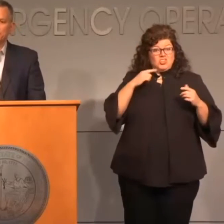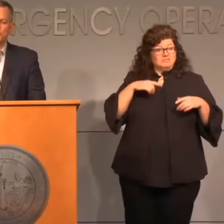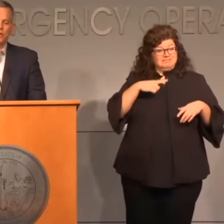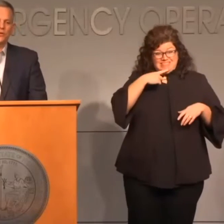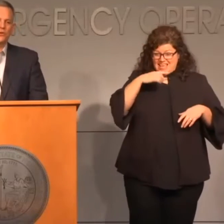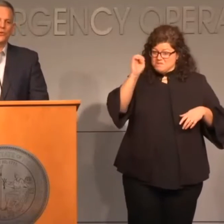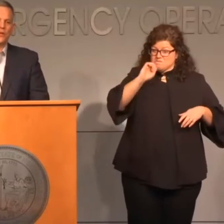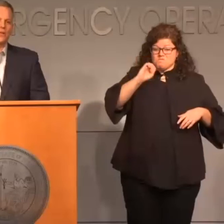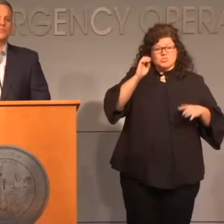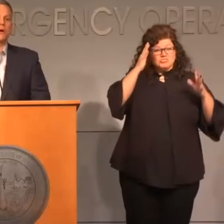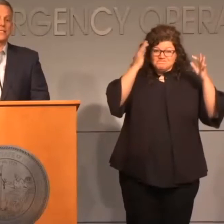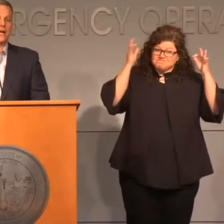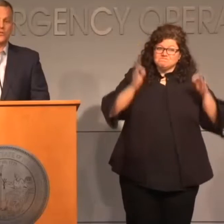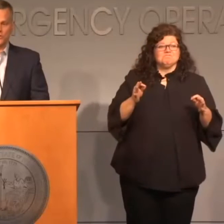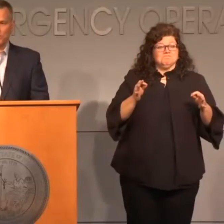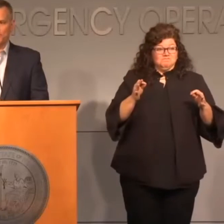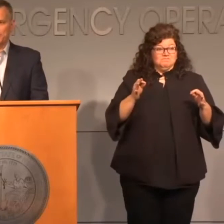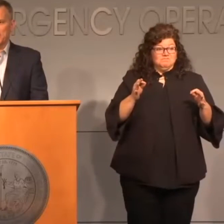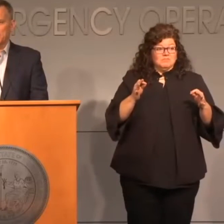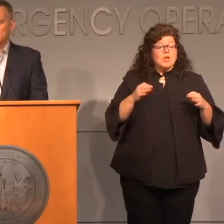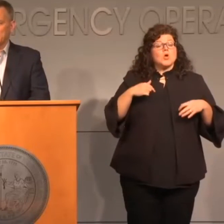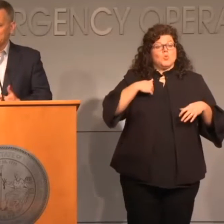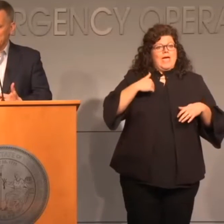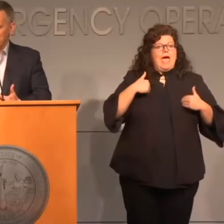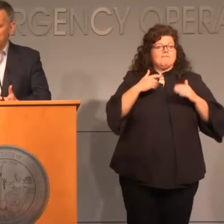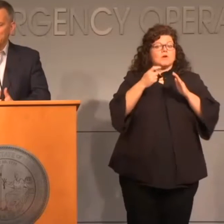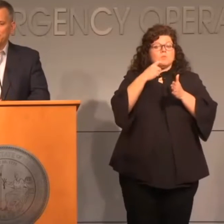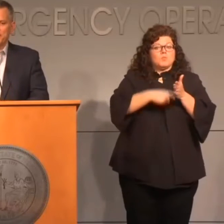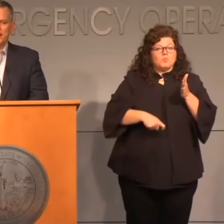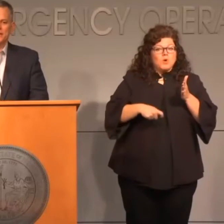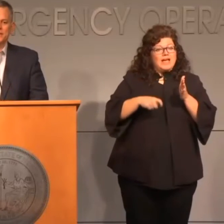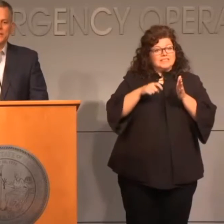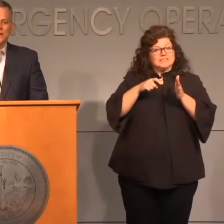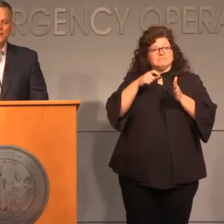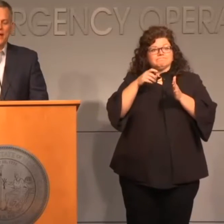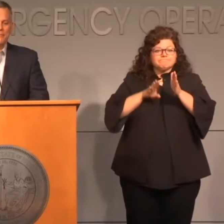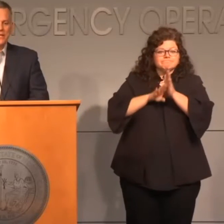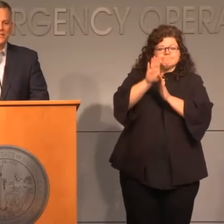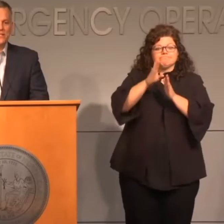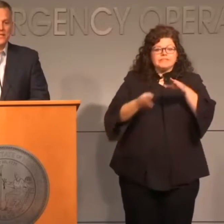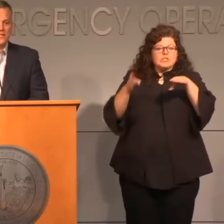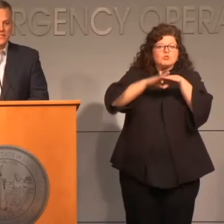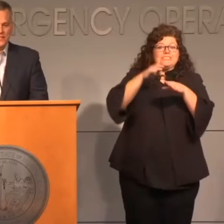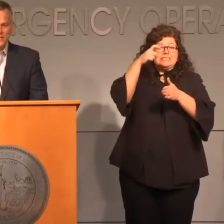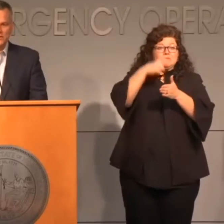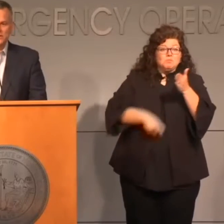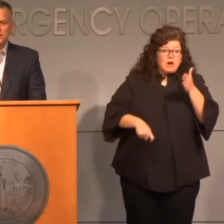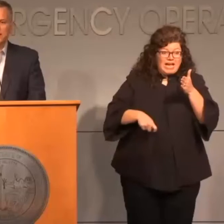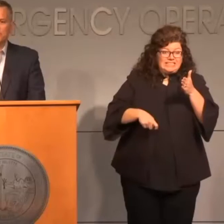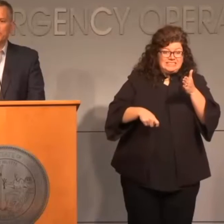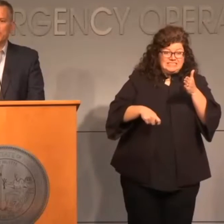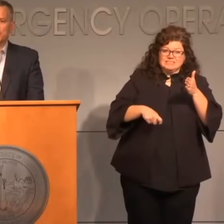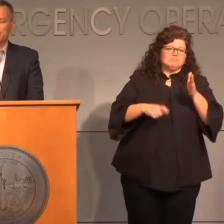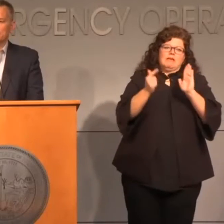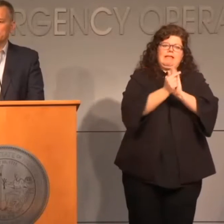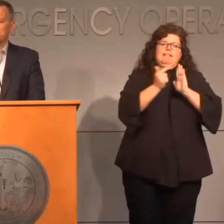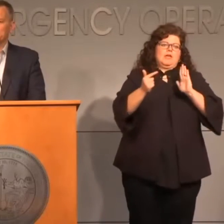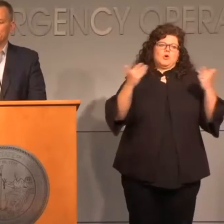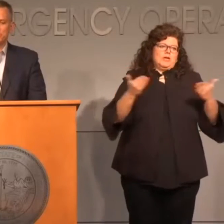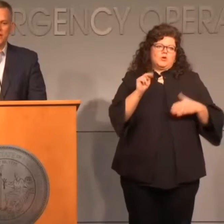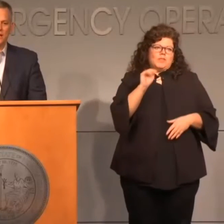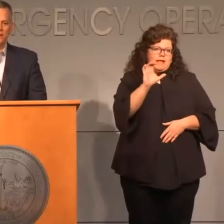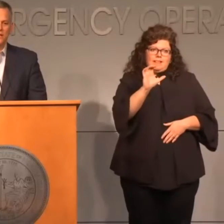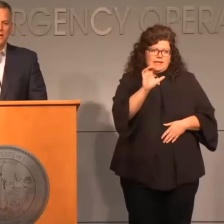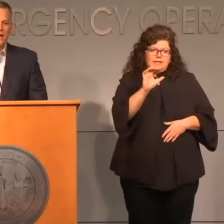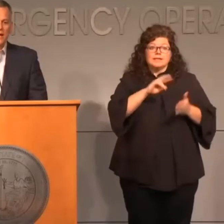week, that triggered North Carolina's price-gouging law. It is now in effect. That means that it is illegal in the state of North Carolina for